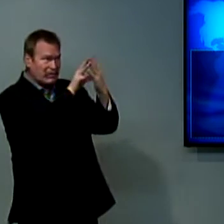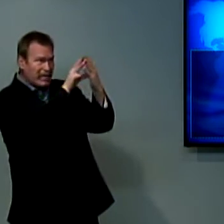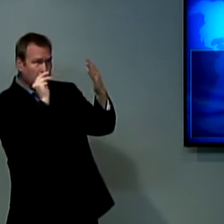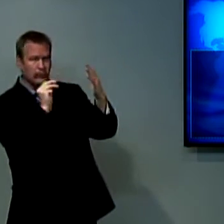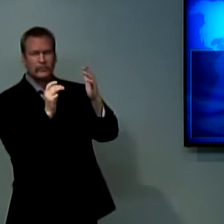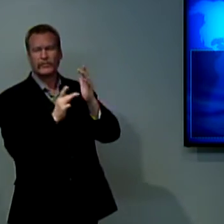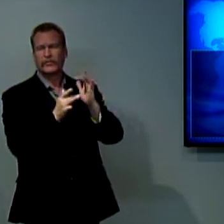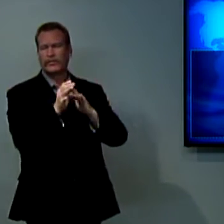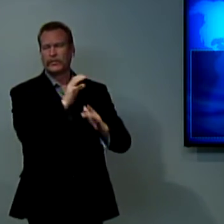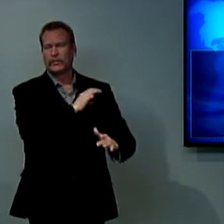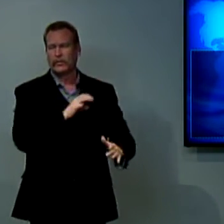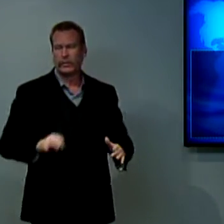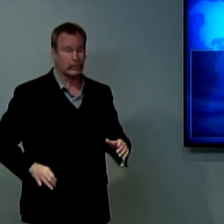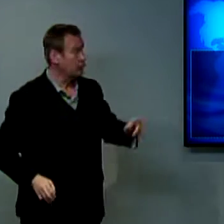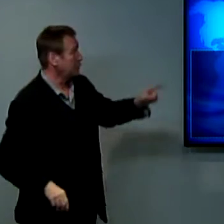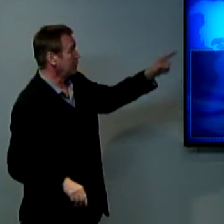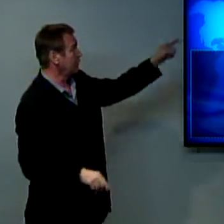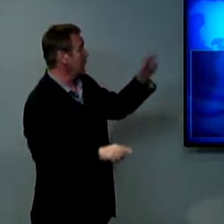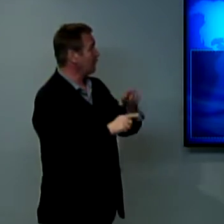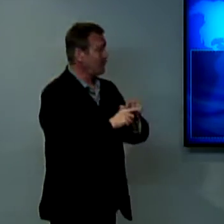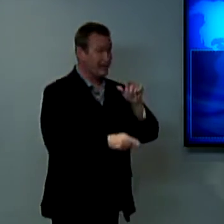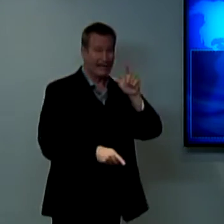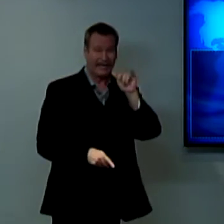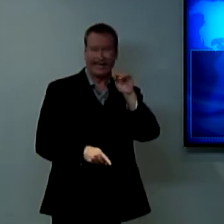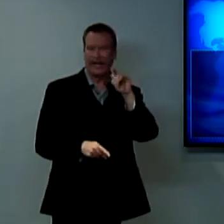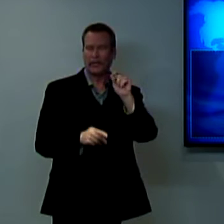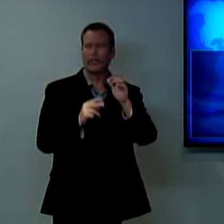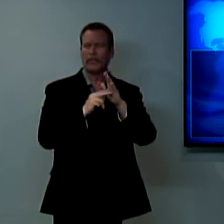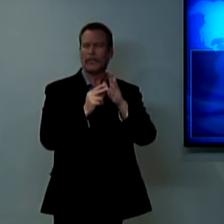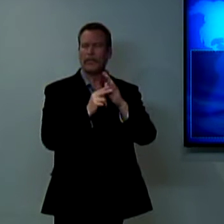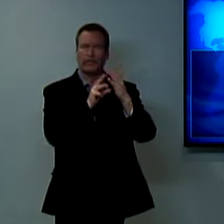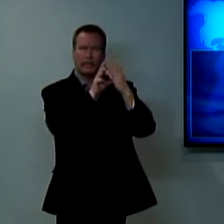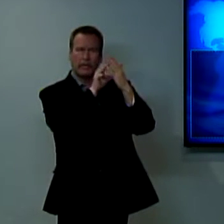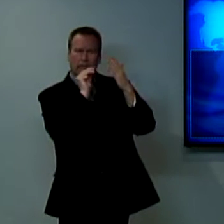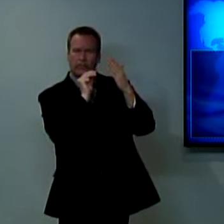So there are ways that we do this. And one of the ways we live in the truth is to imitate Jesus Christ.